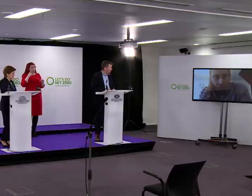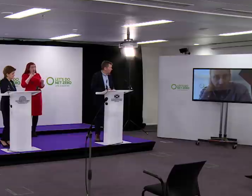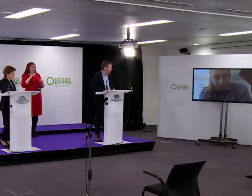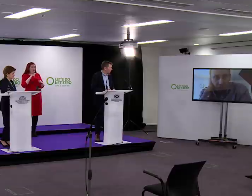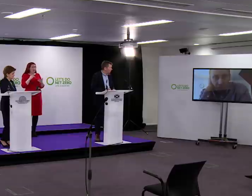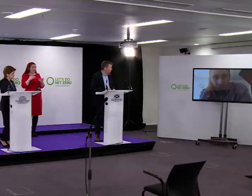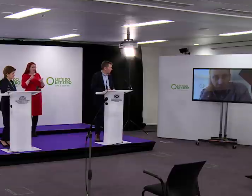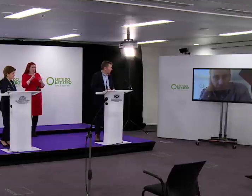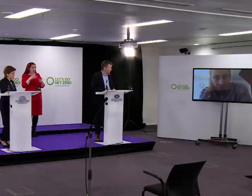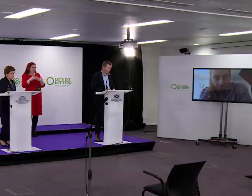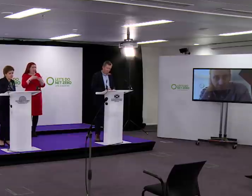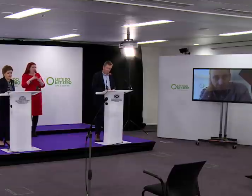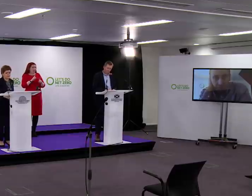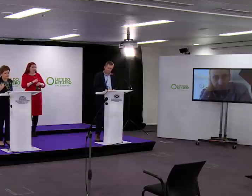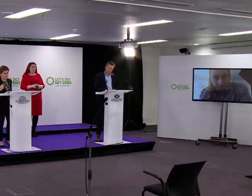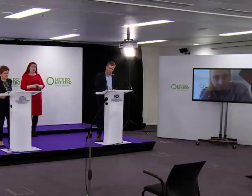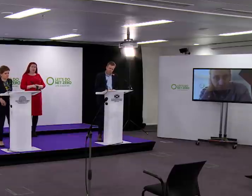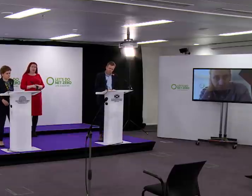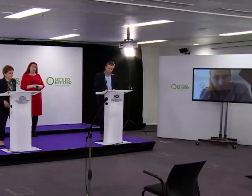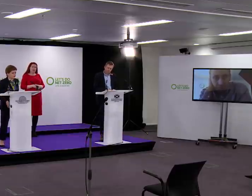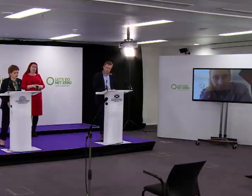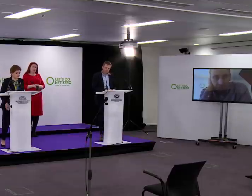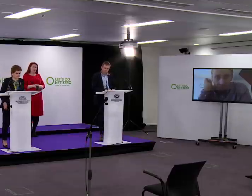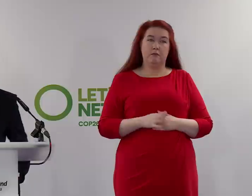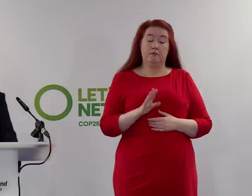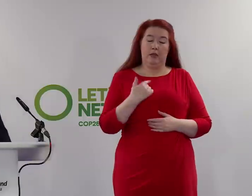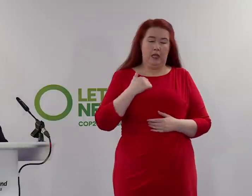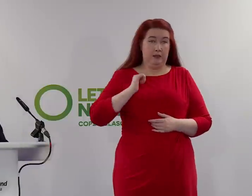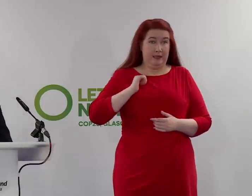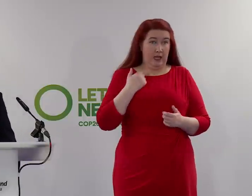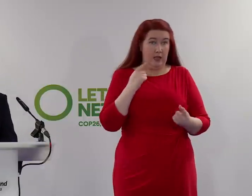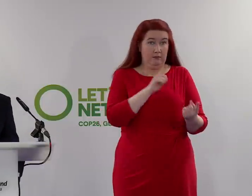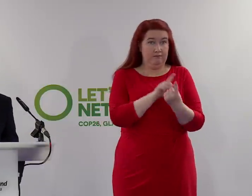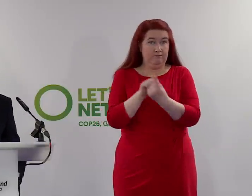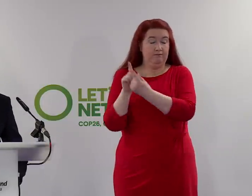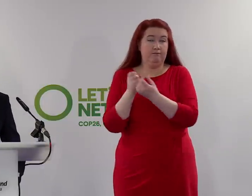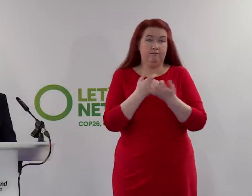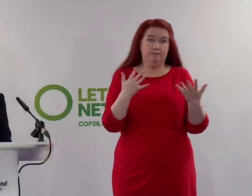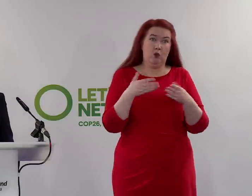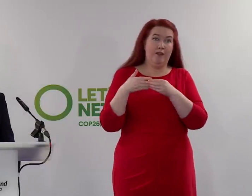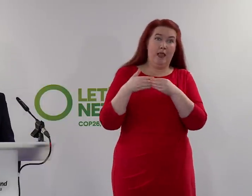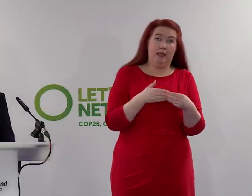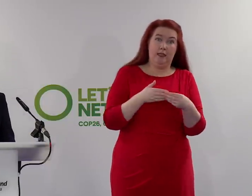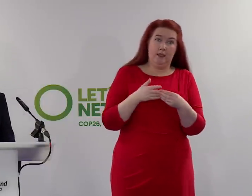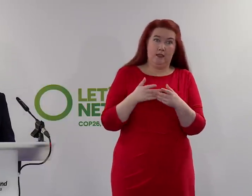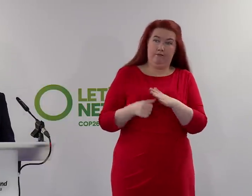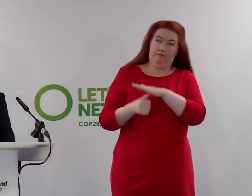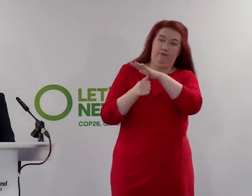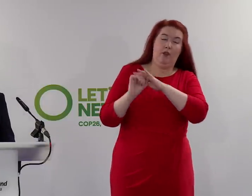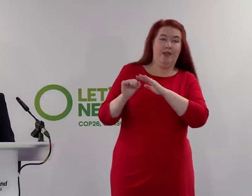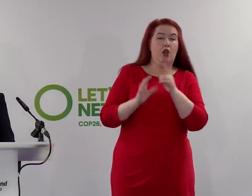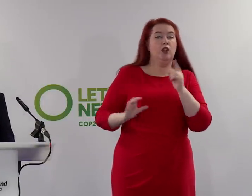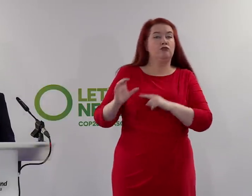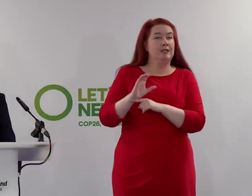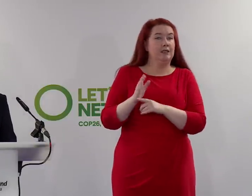building bridges? I would imagine I'll meet a range of leaders of different countries over the course of the time